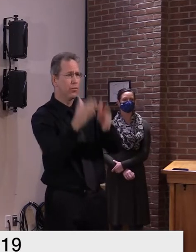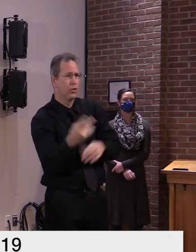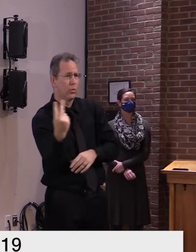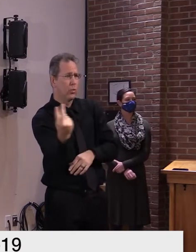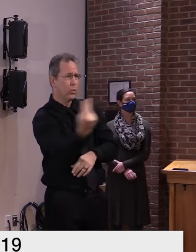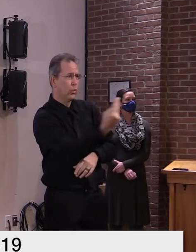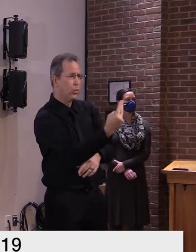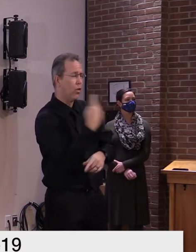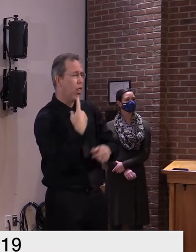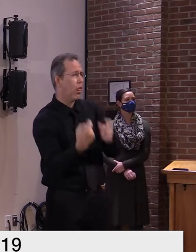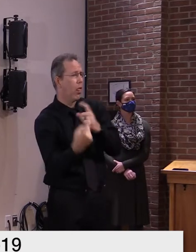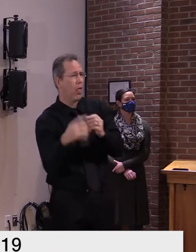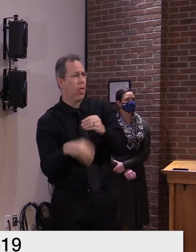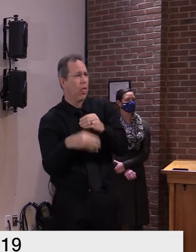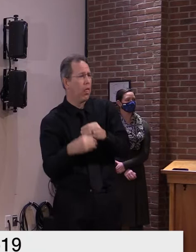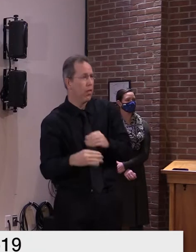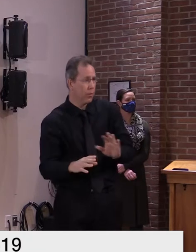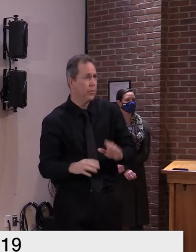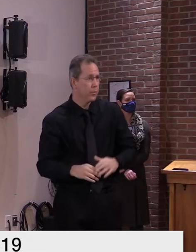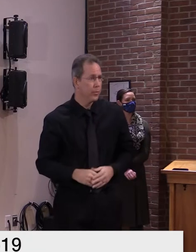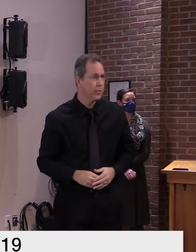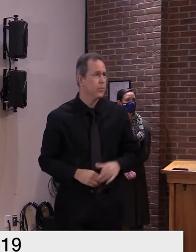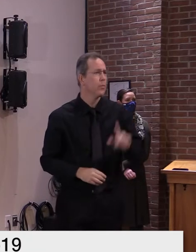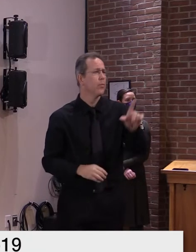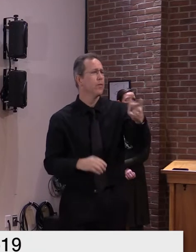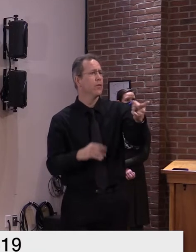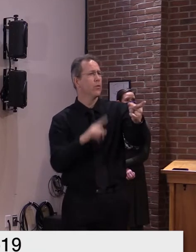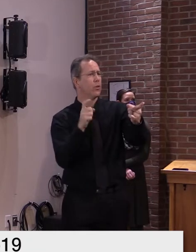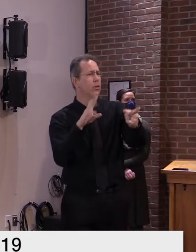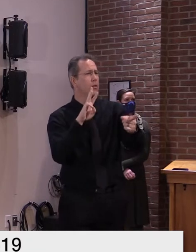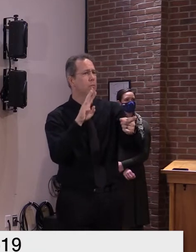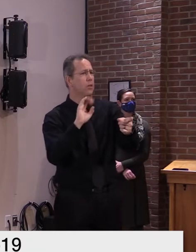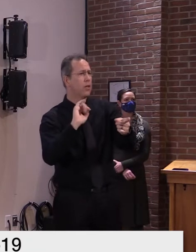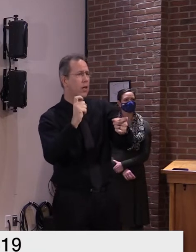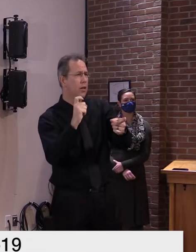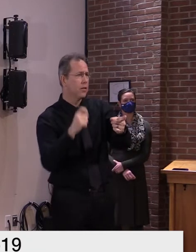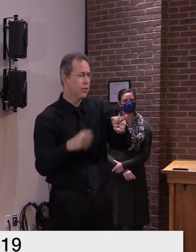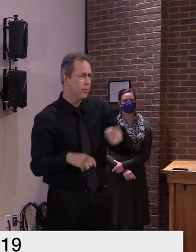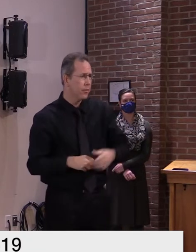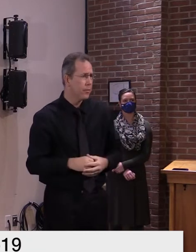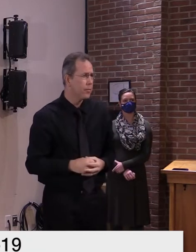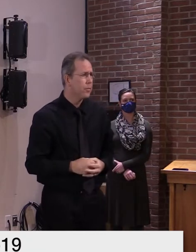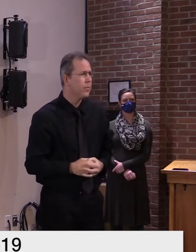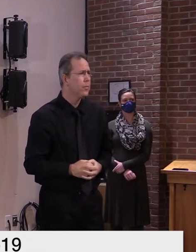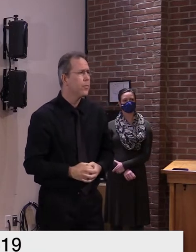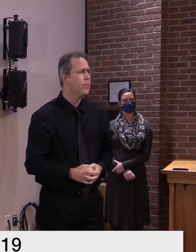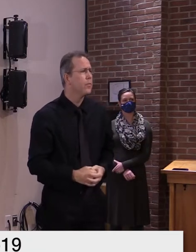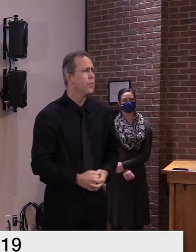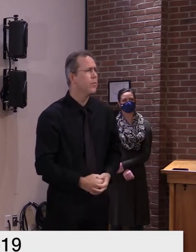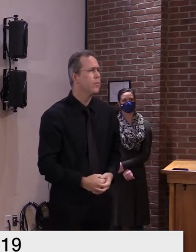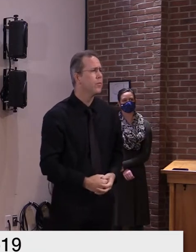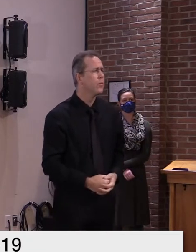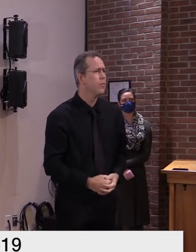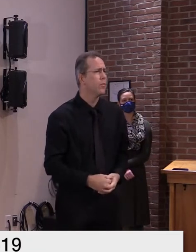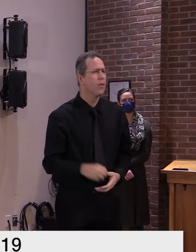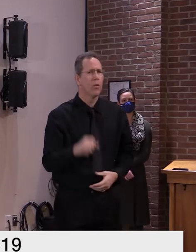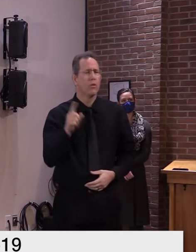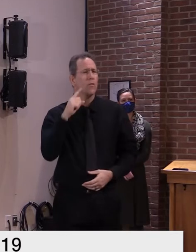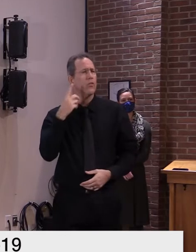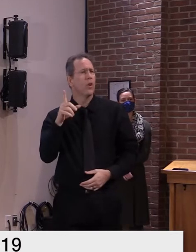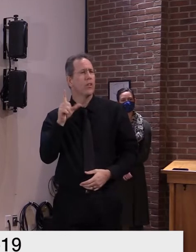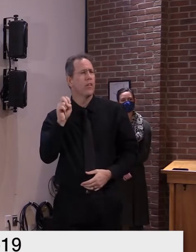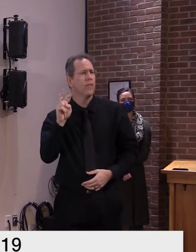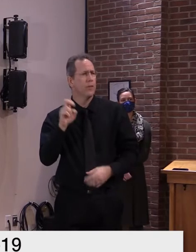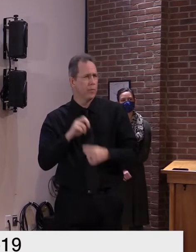start in the room with calvin um thank you so probably for dr levine i would say um you know we've had some